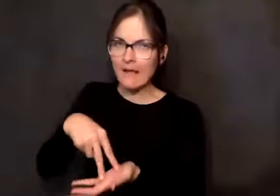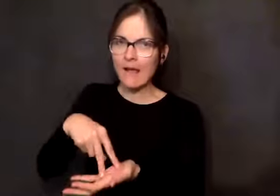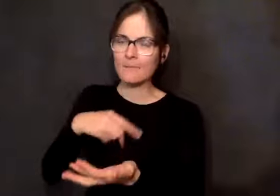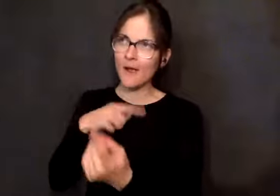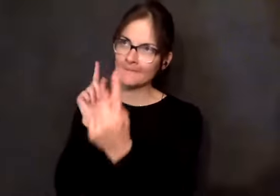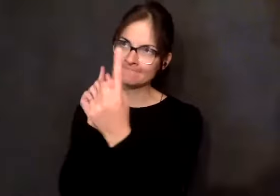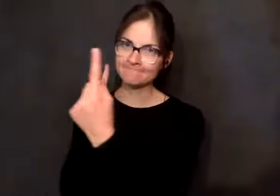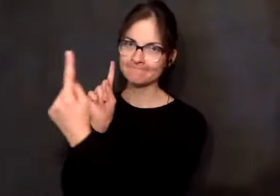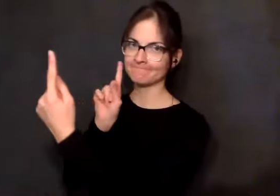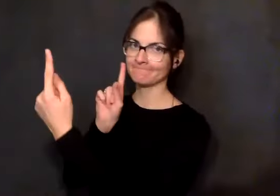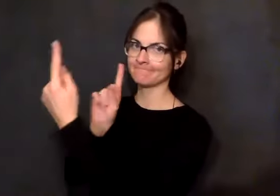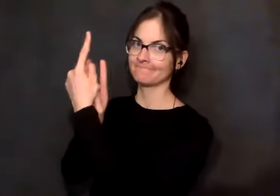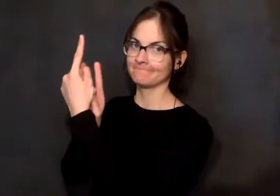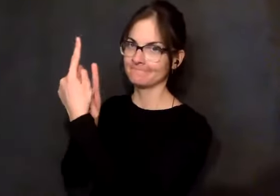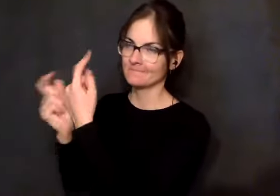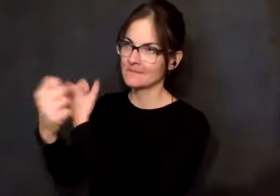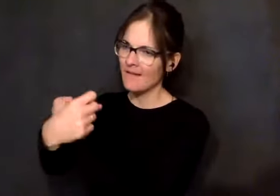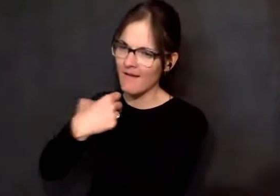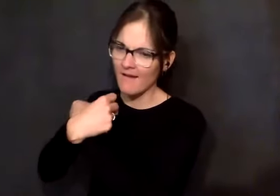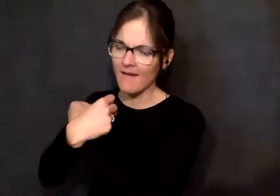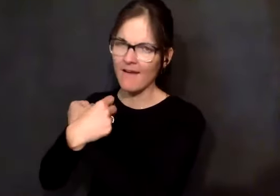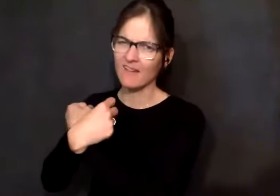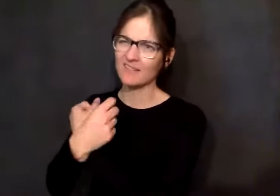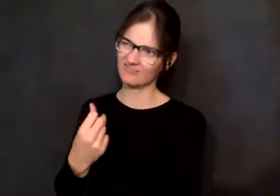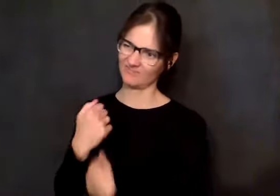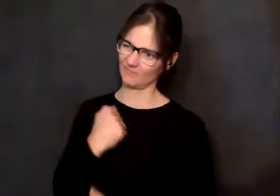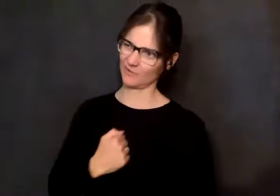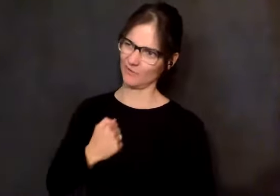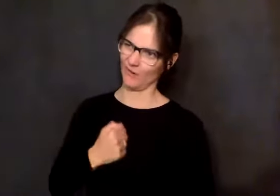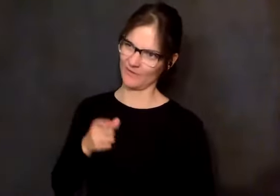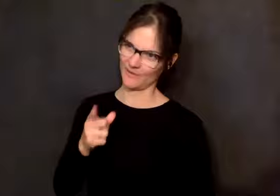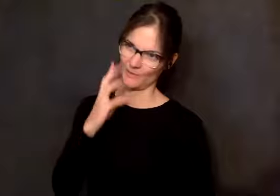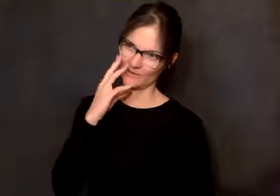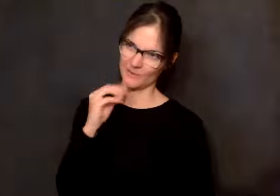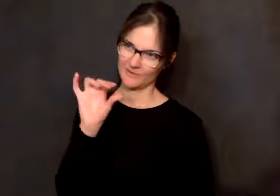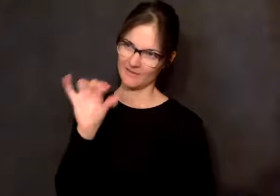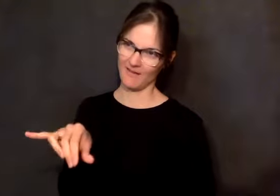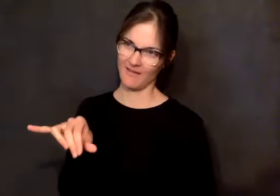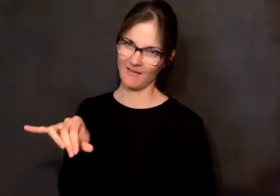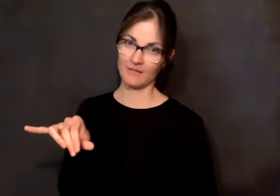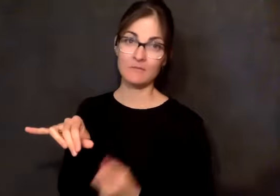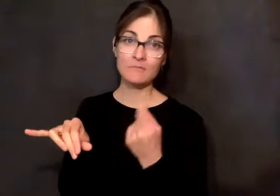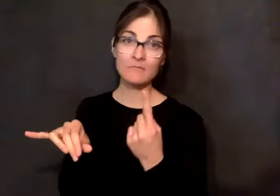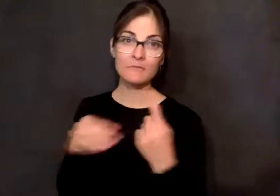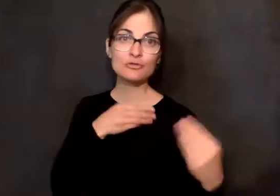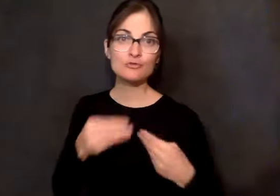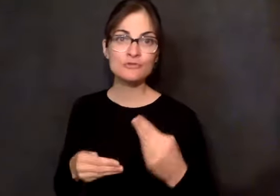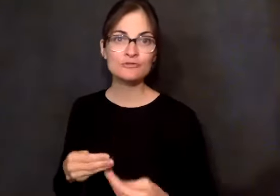cries. And I'm just saying, I'm so sorry that that happened to you. Because all I did was pass on what my sponsor